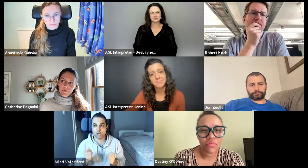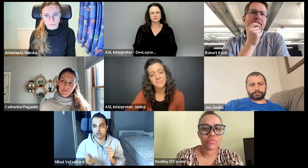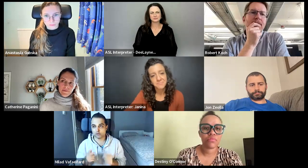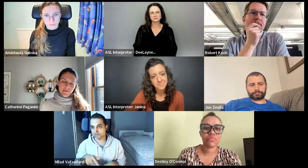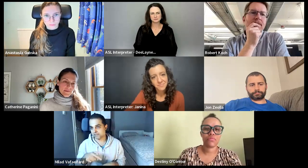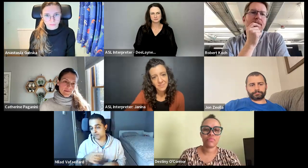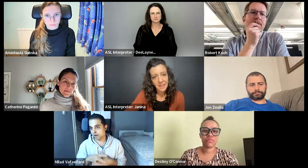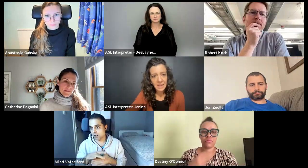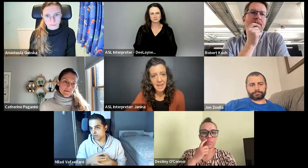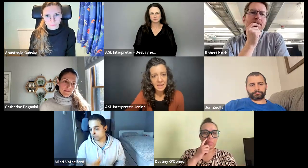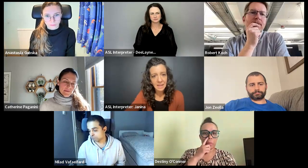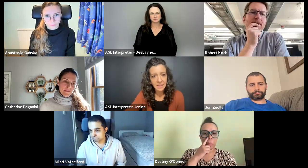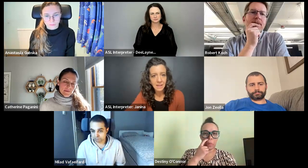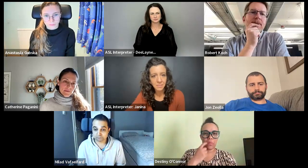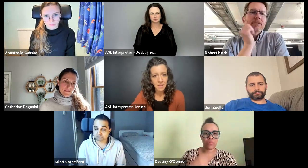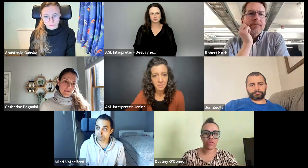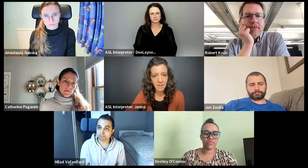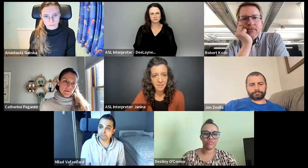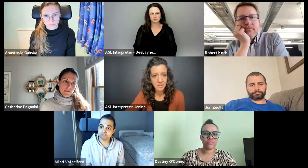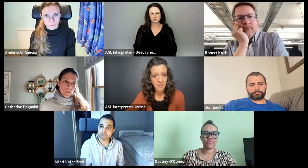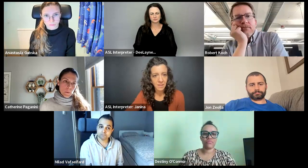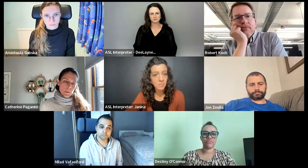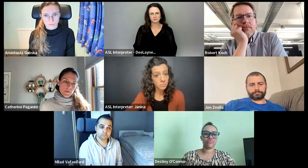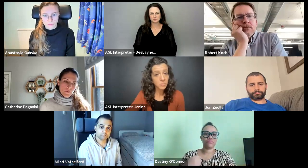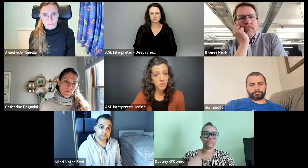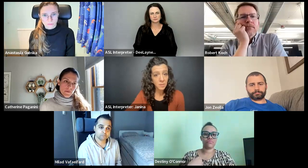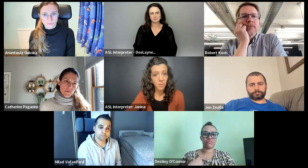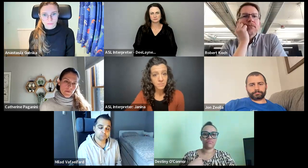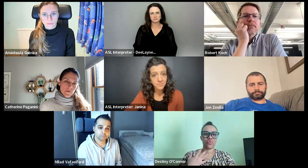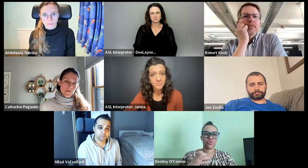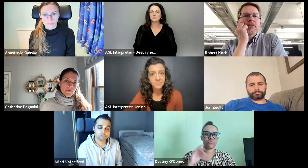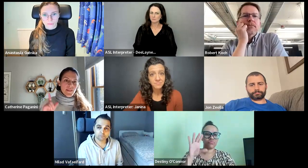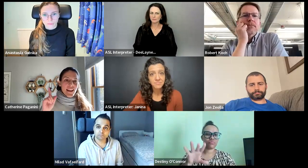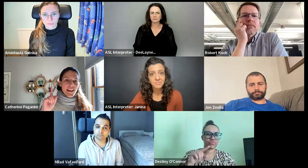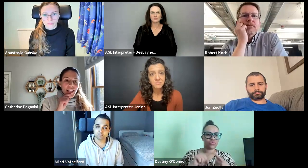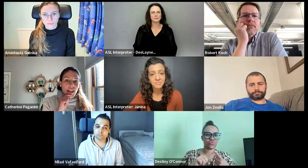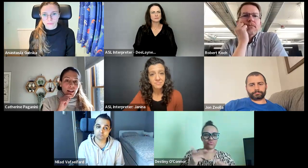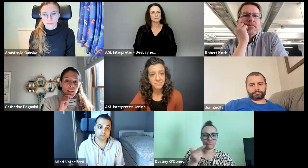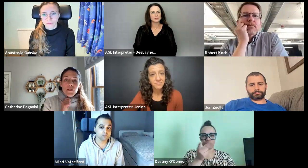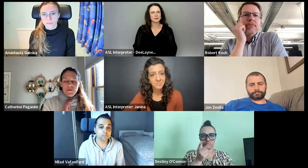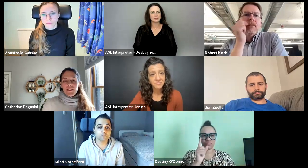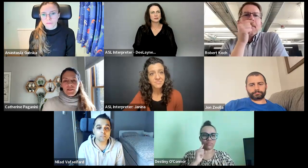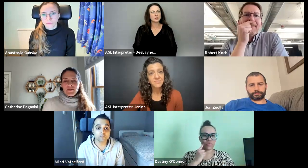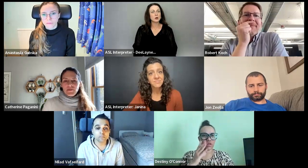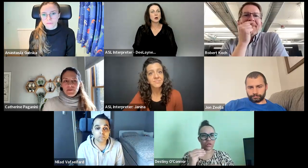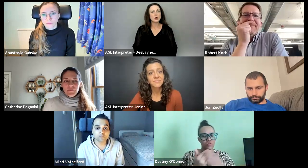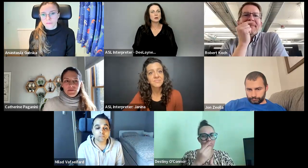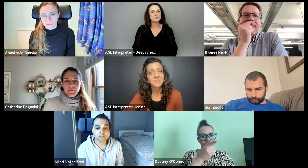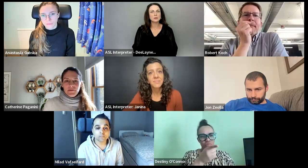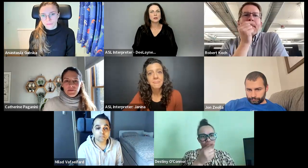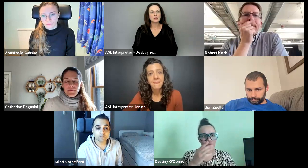tips and I can edit it and make it something that is presentable. And oops, sorry.